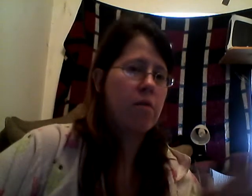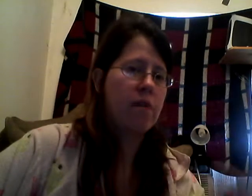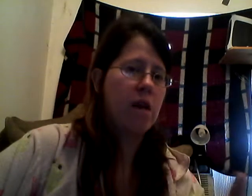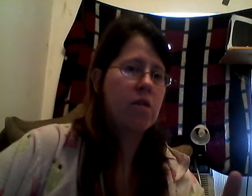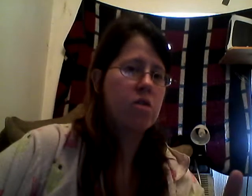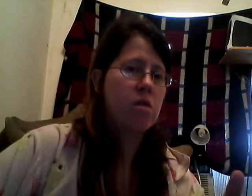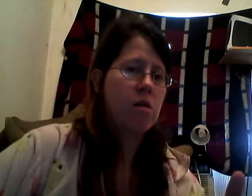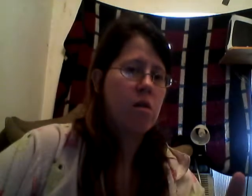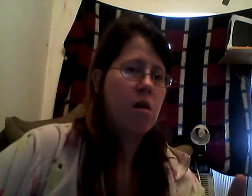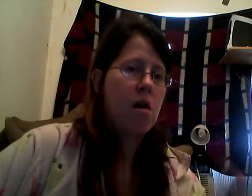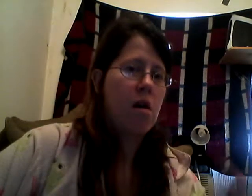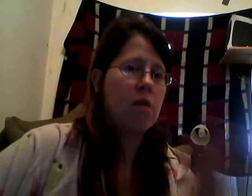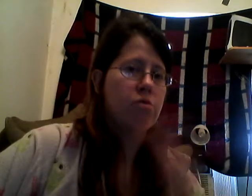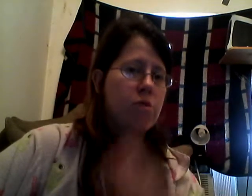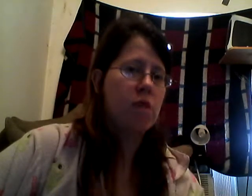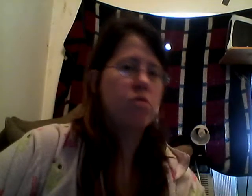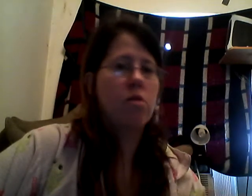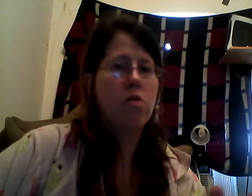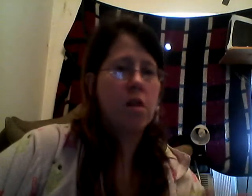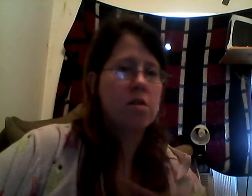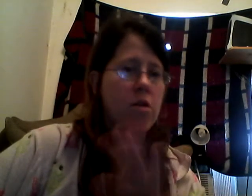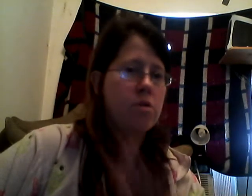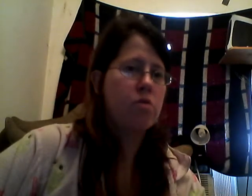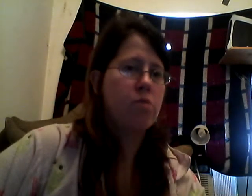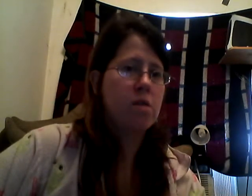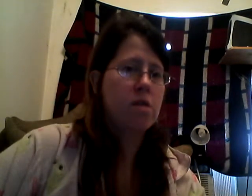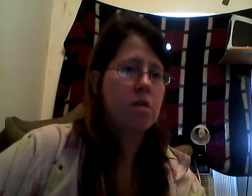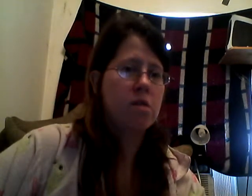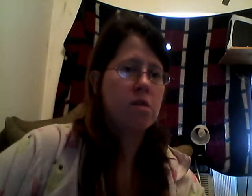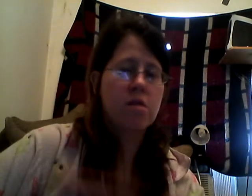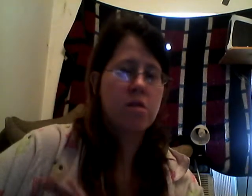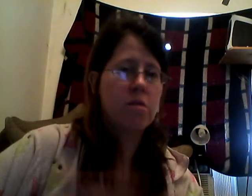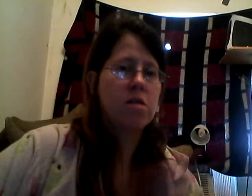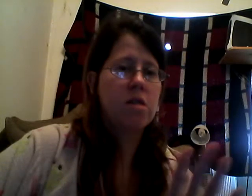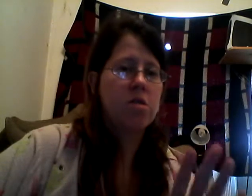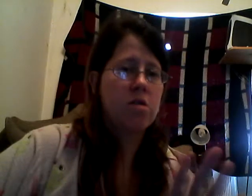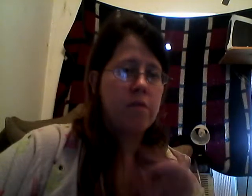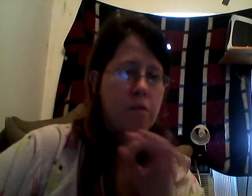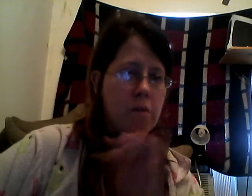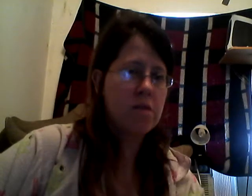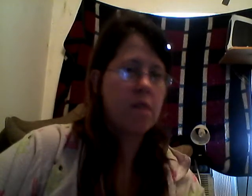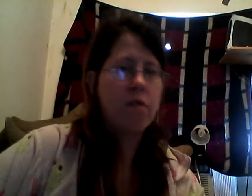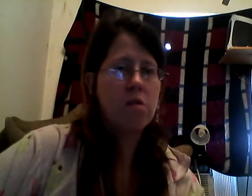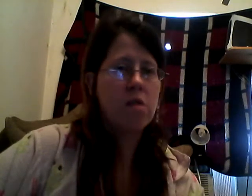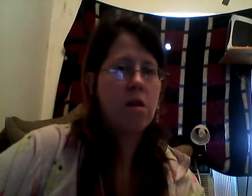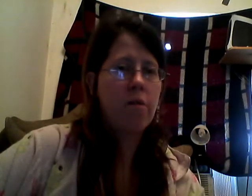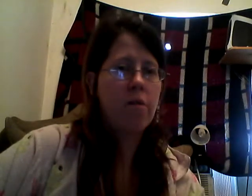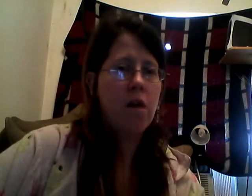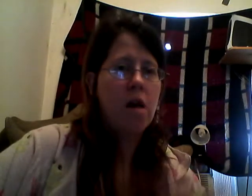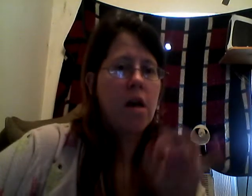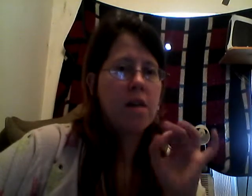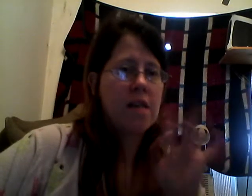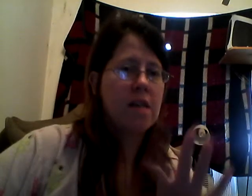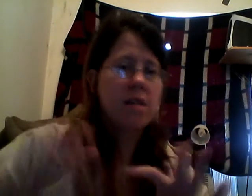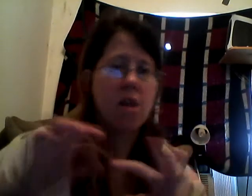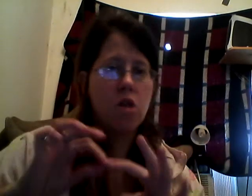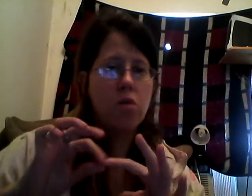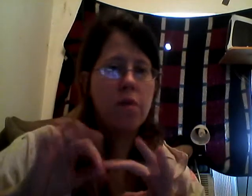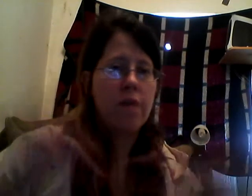vacation, I do not do acrylics. I always do press-ons, because it's much easier, because if a press-on falls off, takes it, the glue or whatever, you